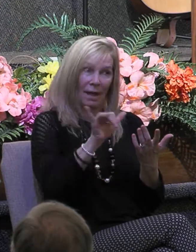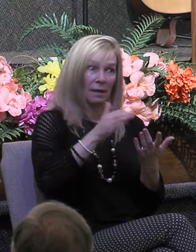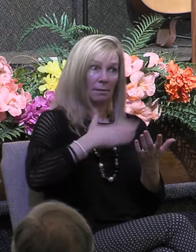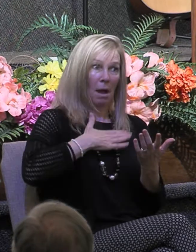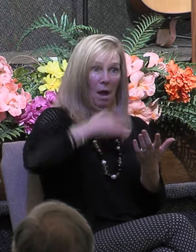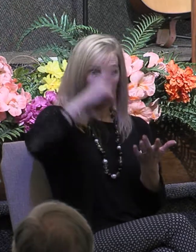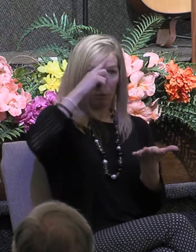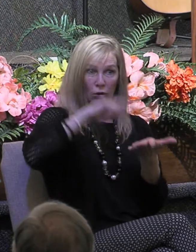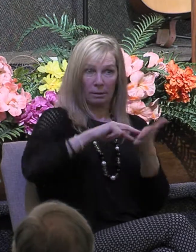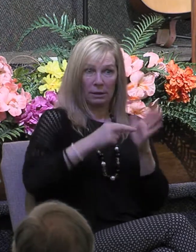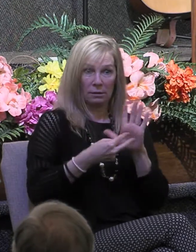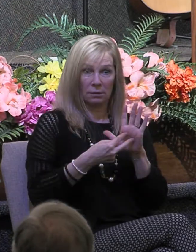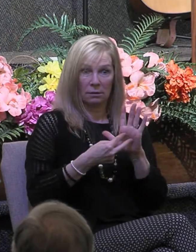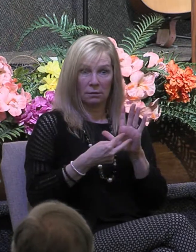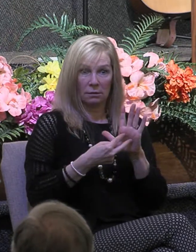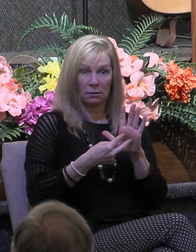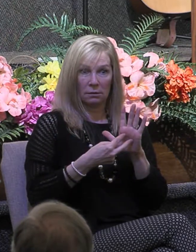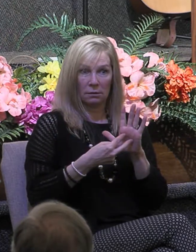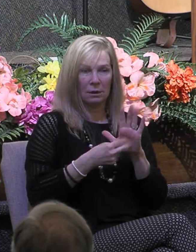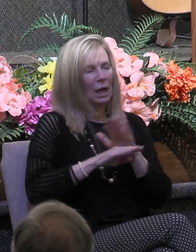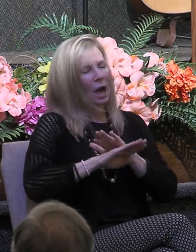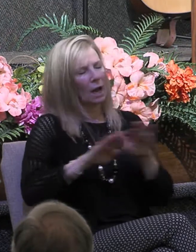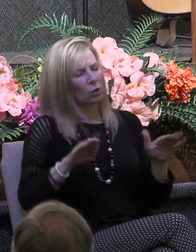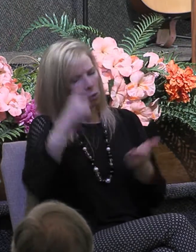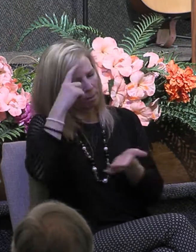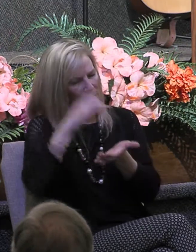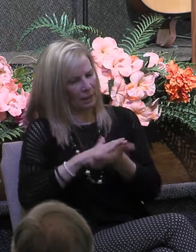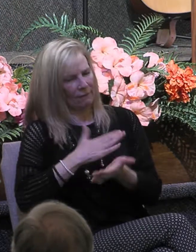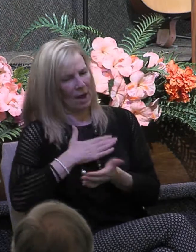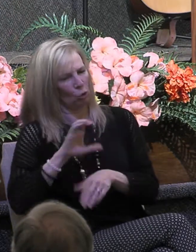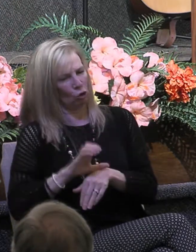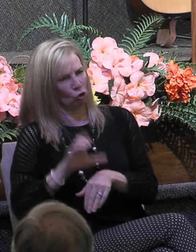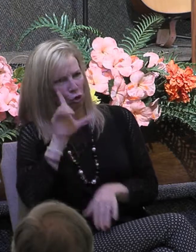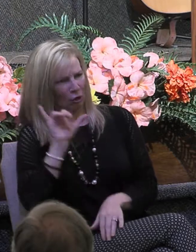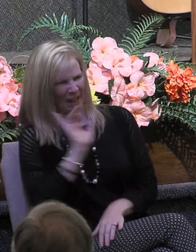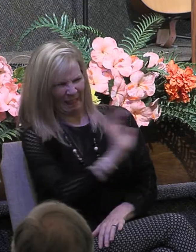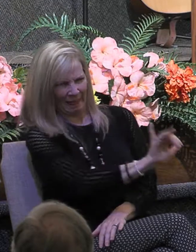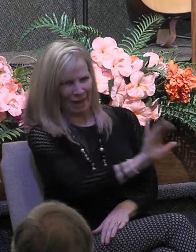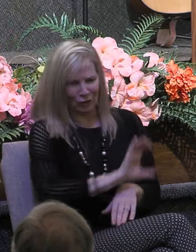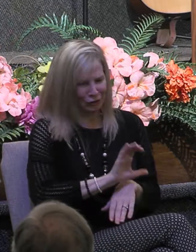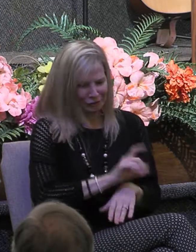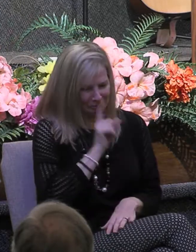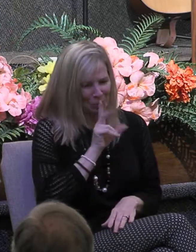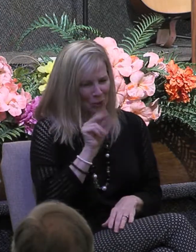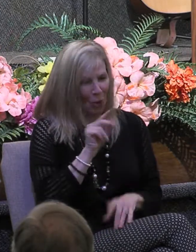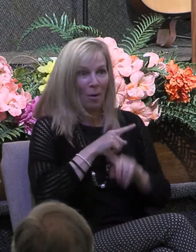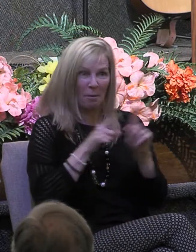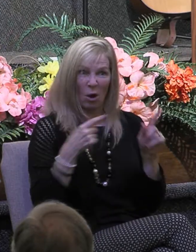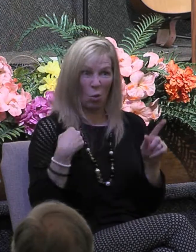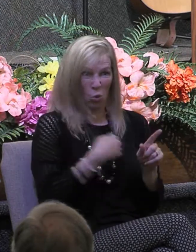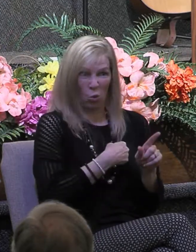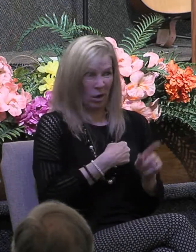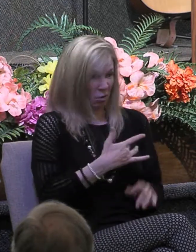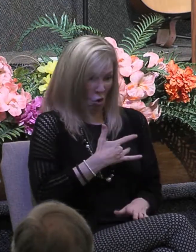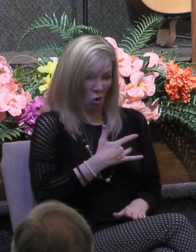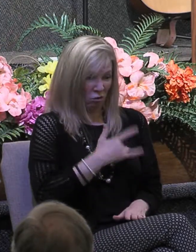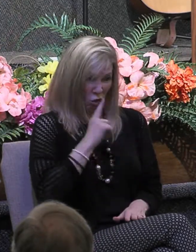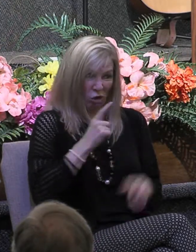believe for one moment that our church resembles the church at Corinth but we are just as sinful in our hearts as they were